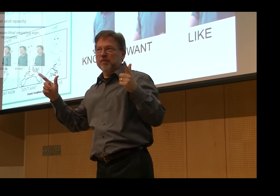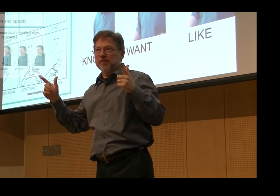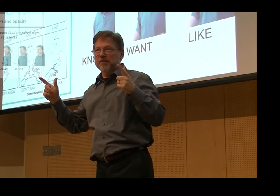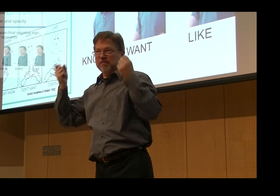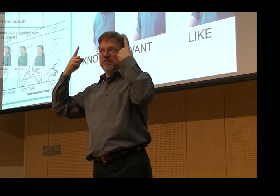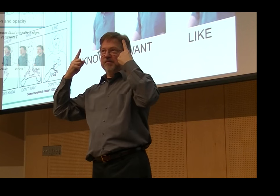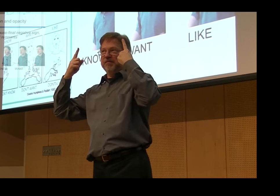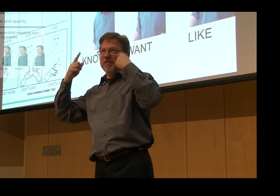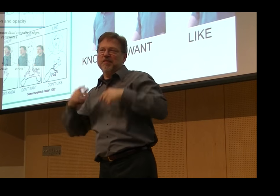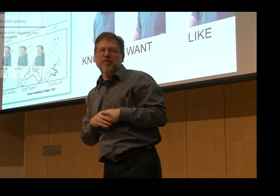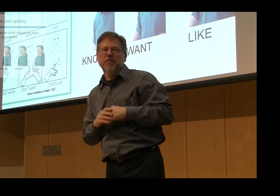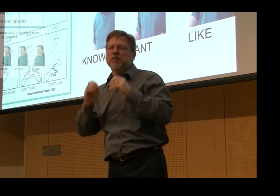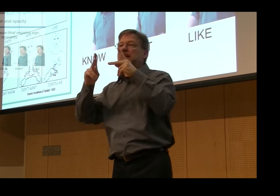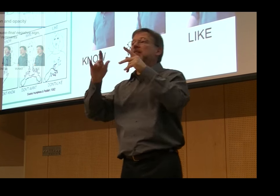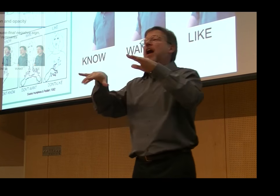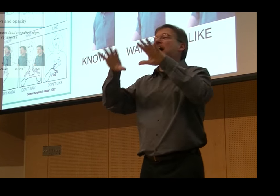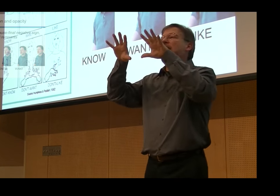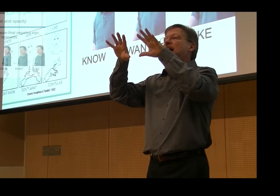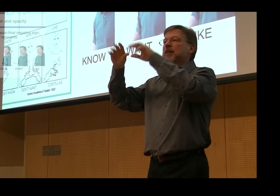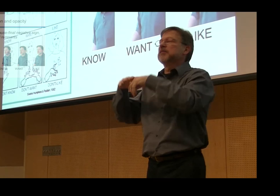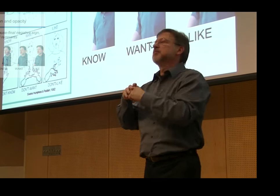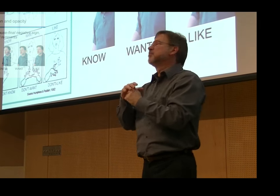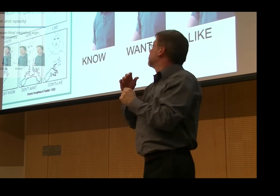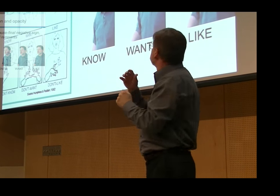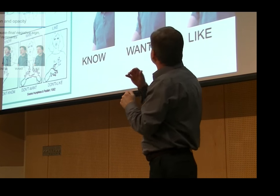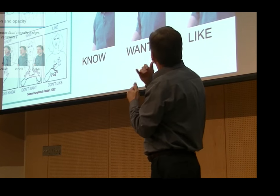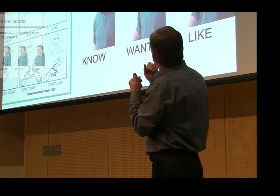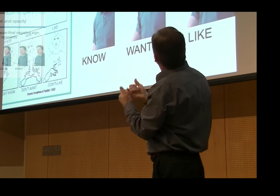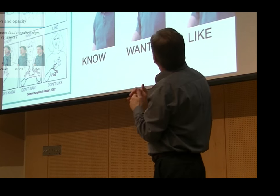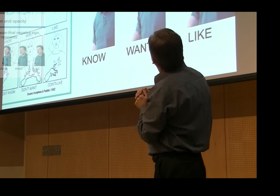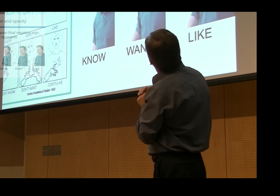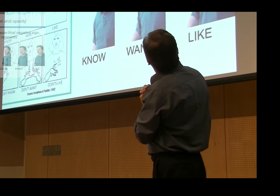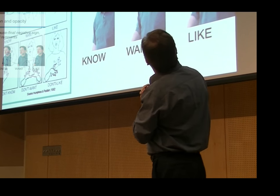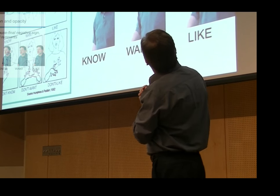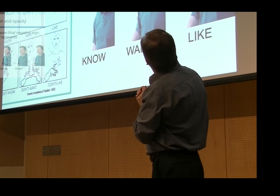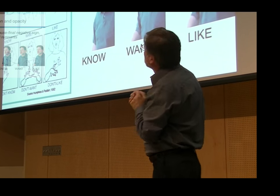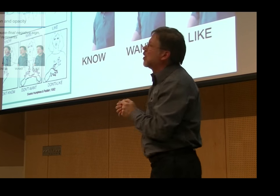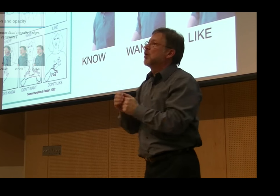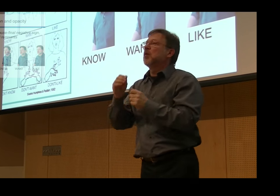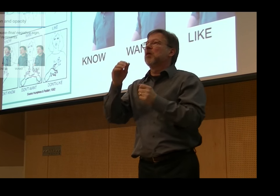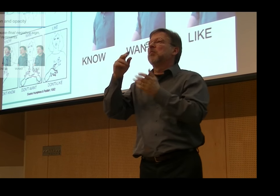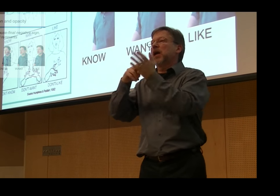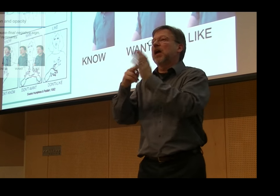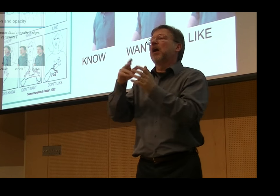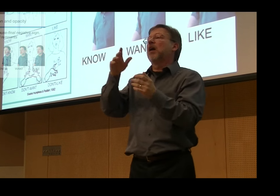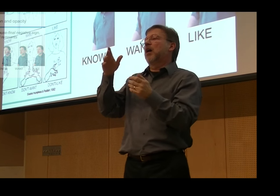language. That's what they called ASL back then. They preserved the natural sign language, a formal version of it, on the